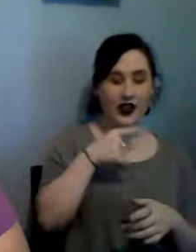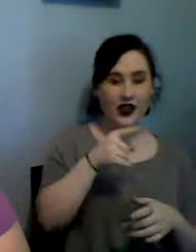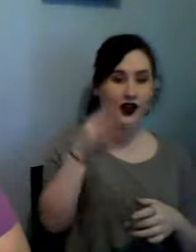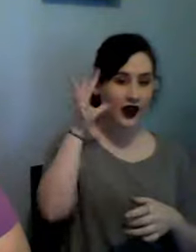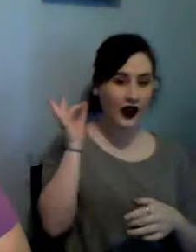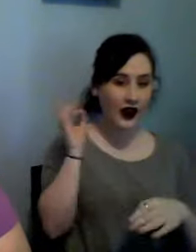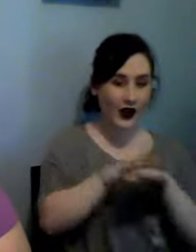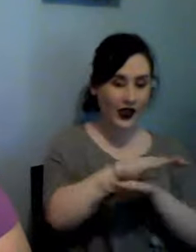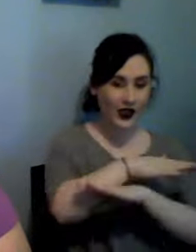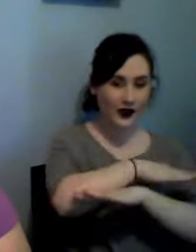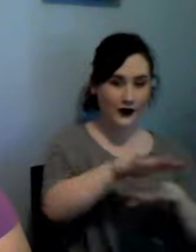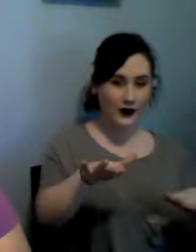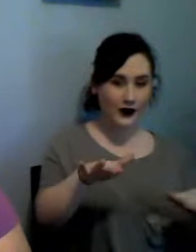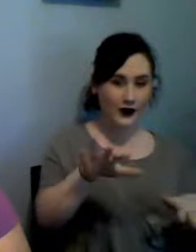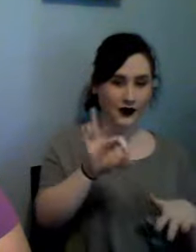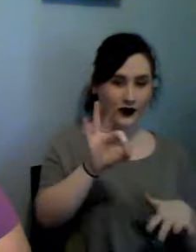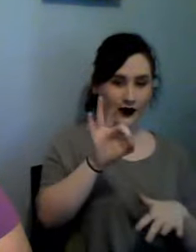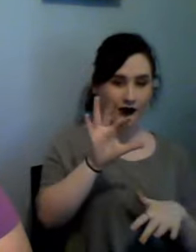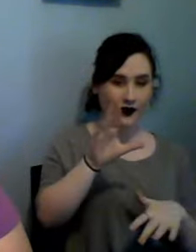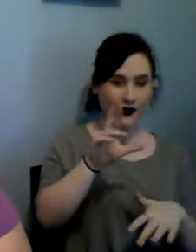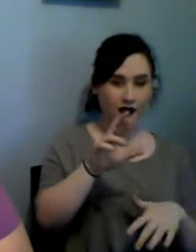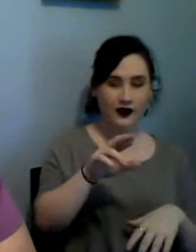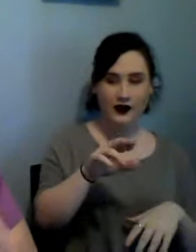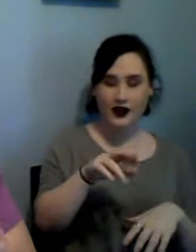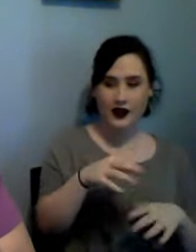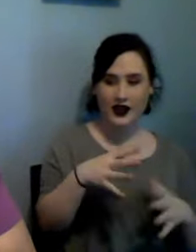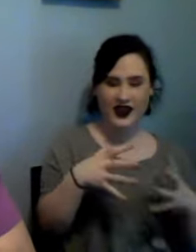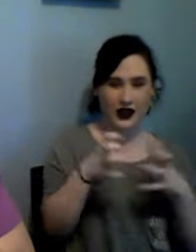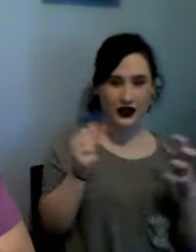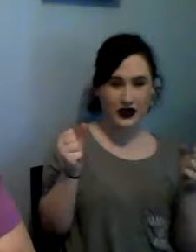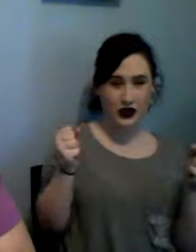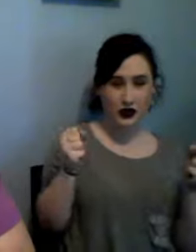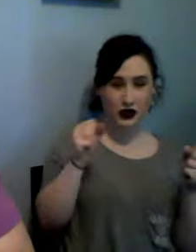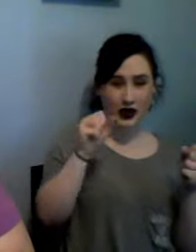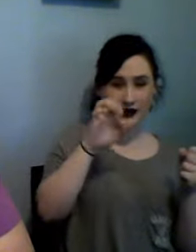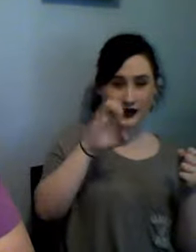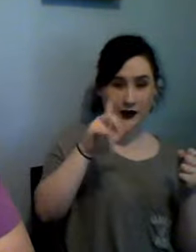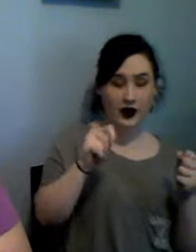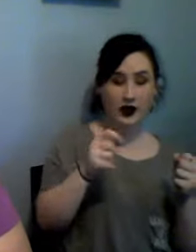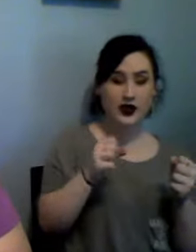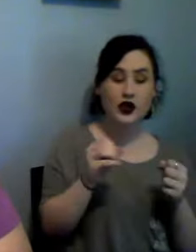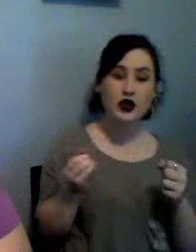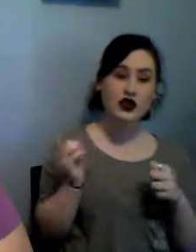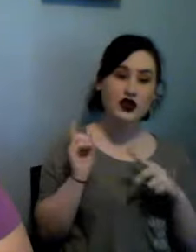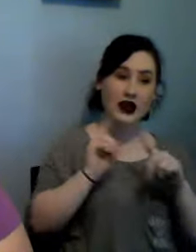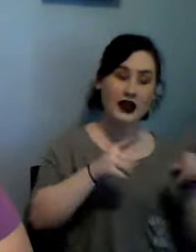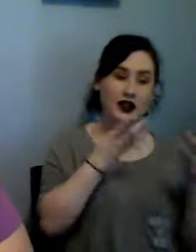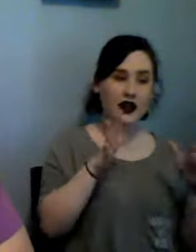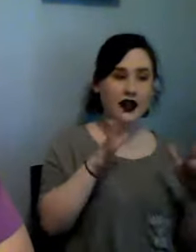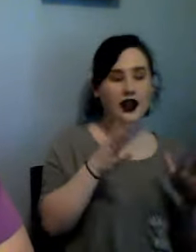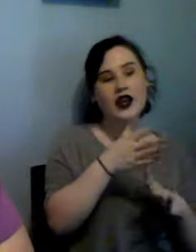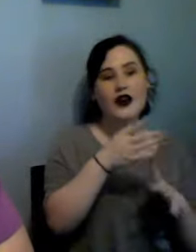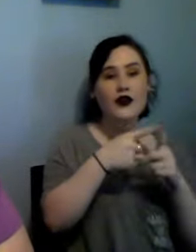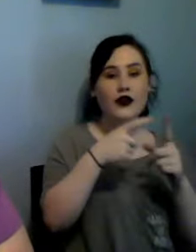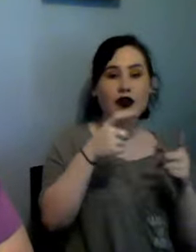and it stretched the belt so I went and went to Amazon and I purchased some because they didn't have any in our